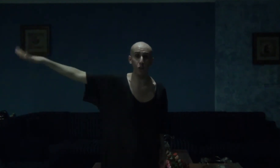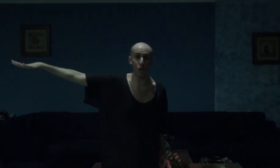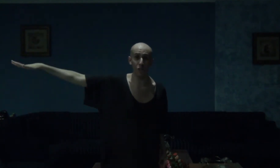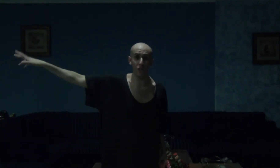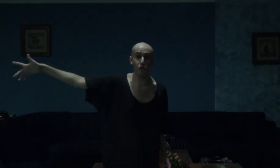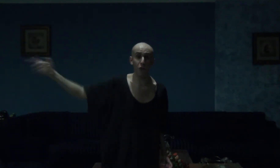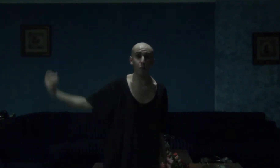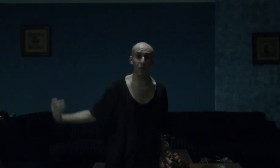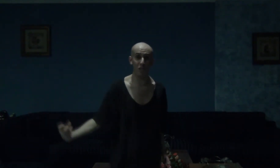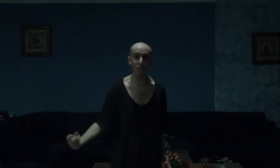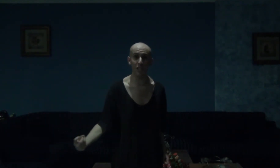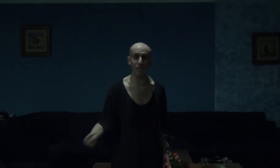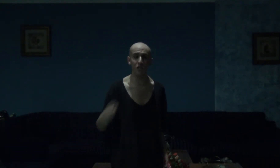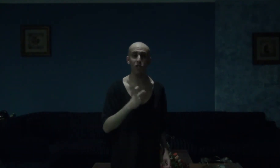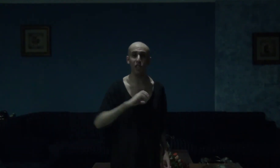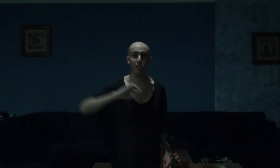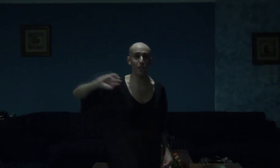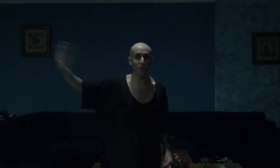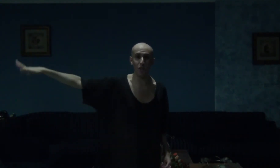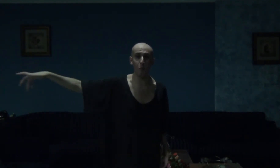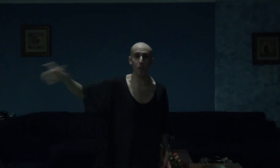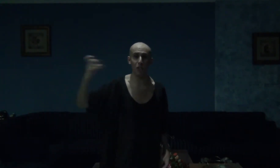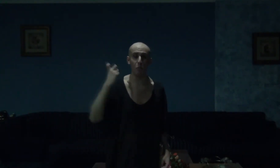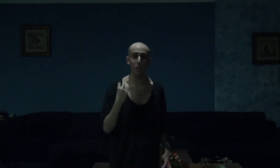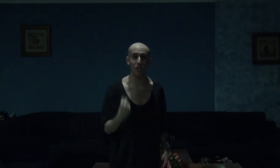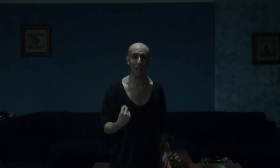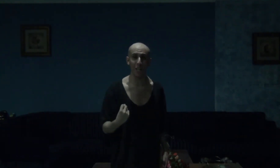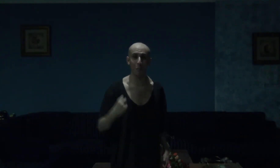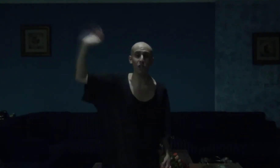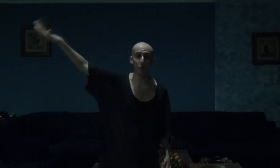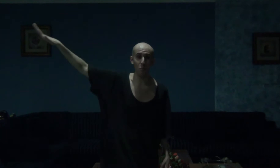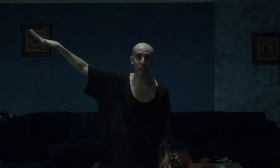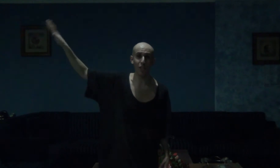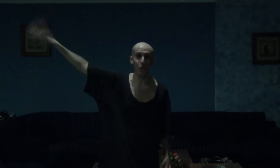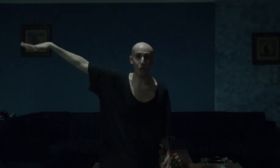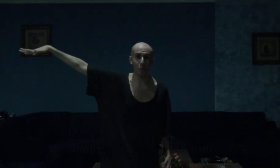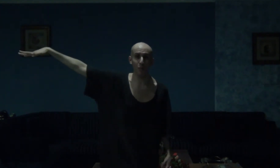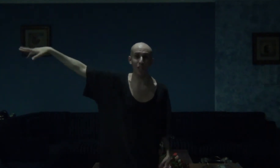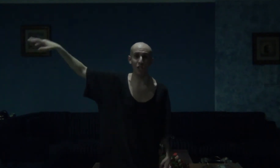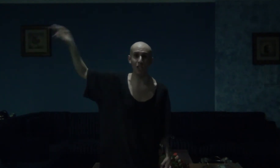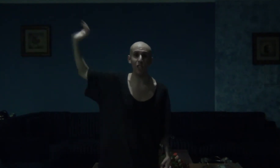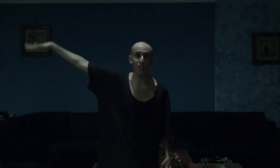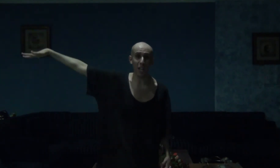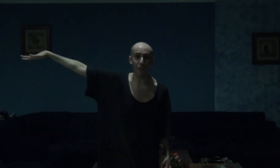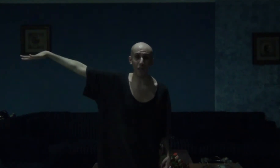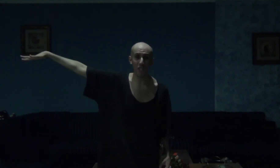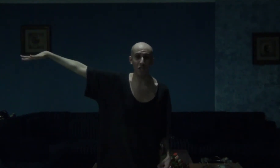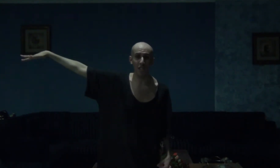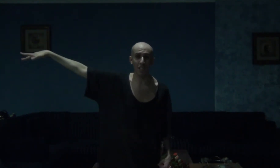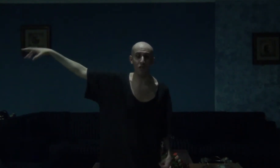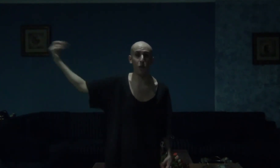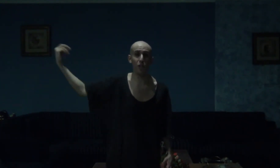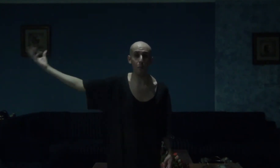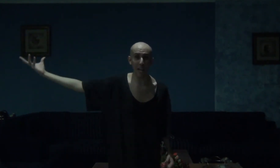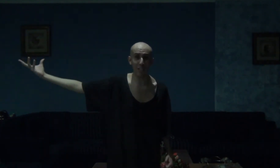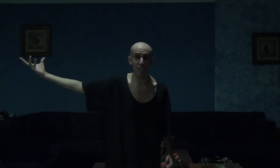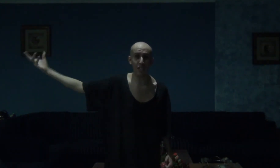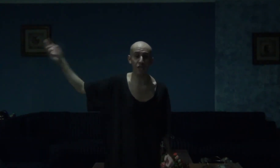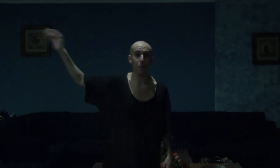Horror Zombie Series, which I love so much, but damn, The Umbrella Corporation in that franchise were the baddies, The